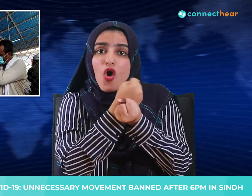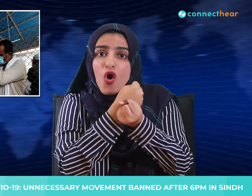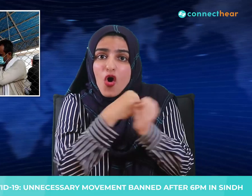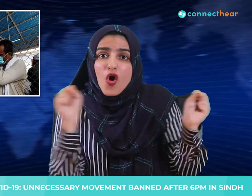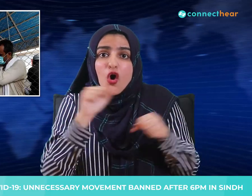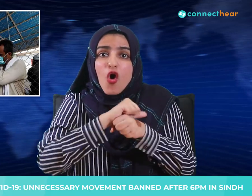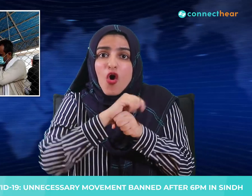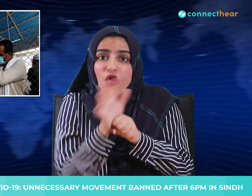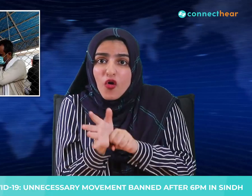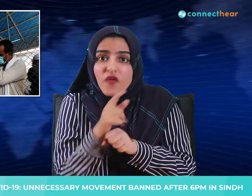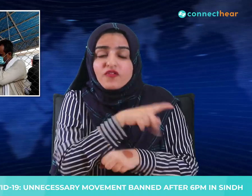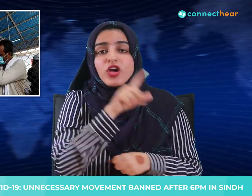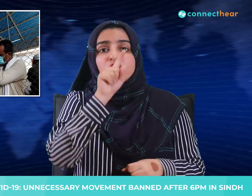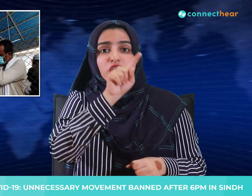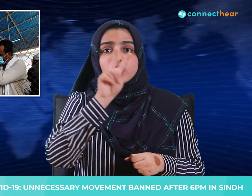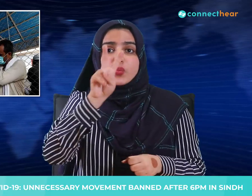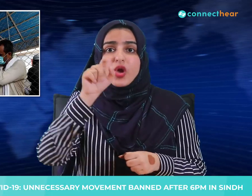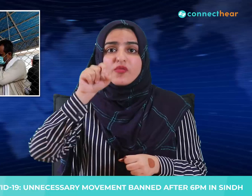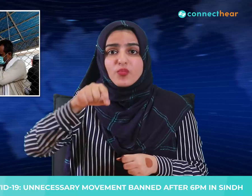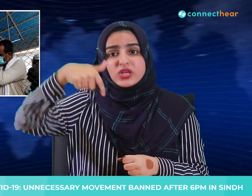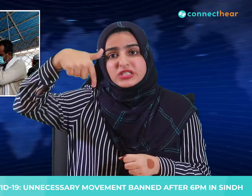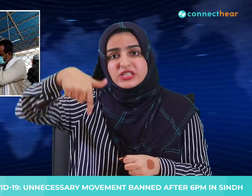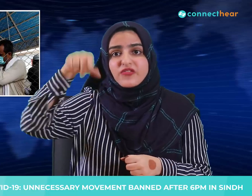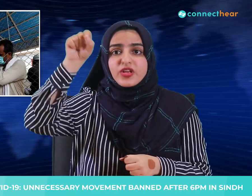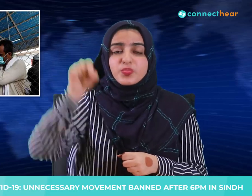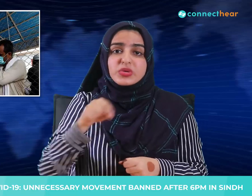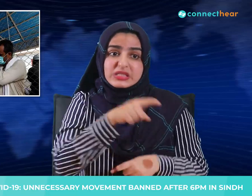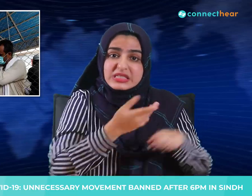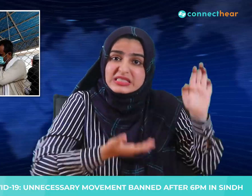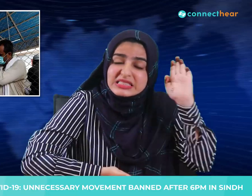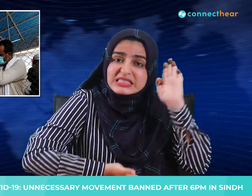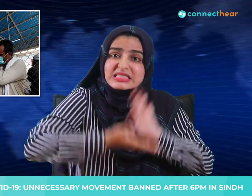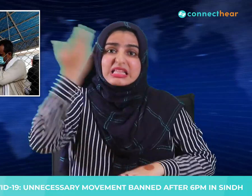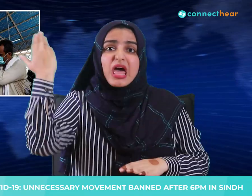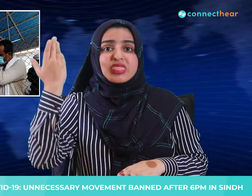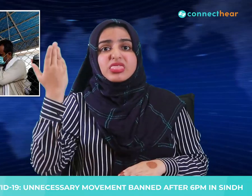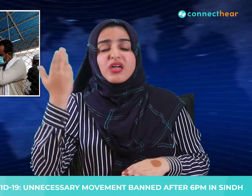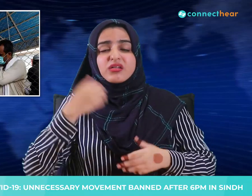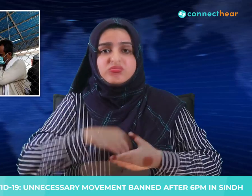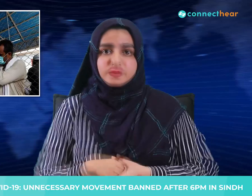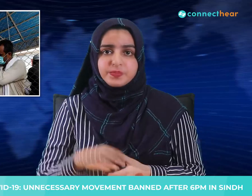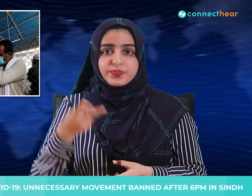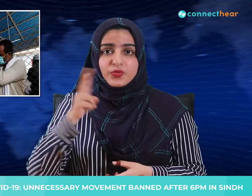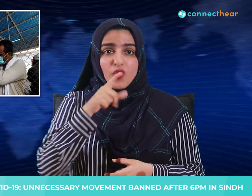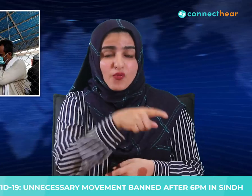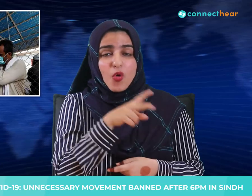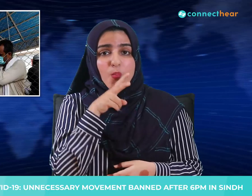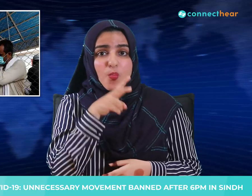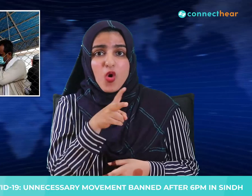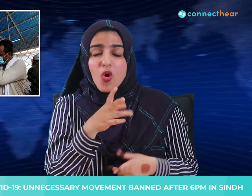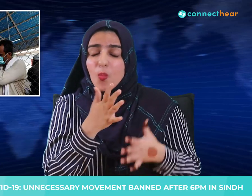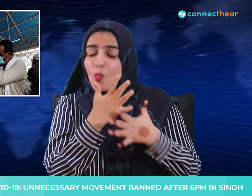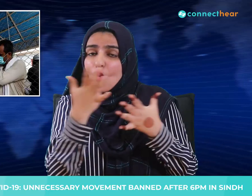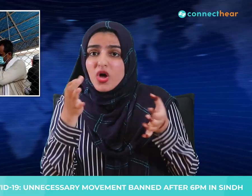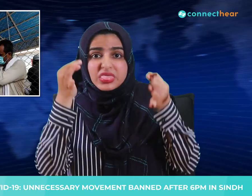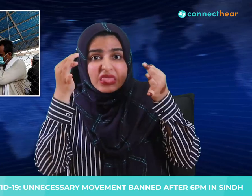.7%, which was the highest in the fourth wave. This is quite a critical situation, he said.